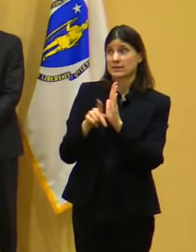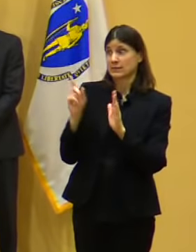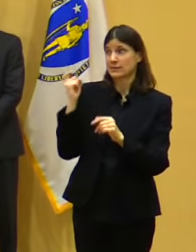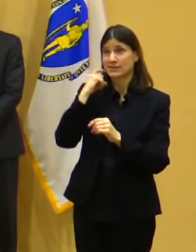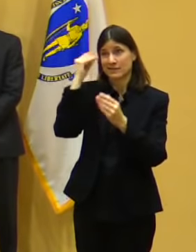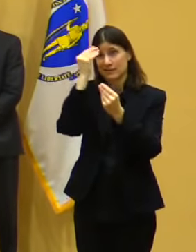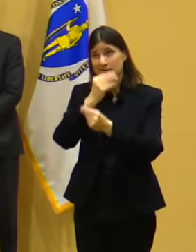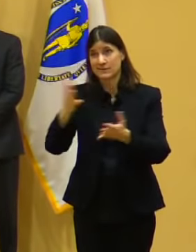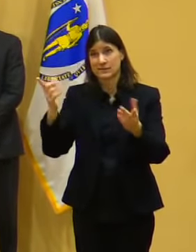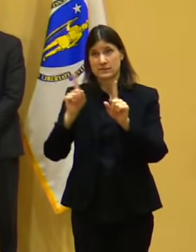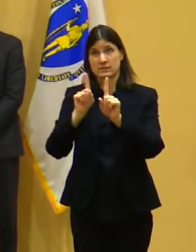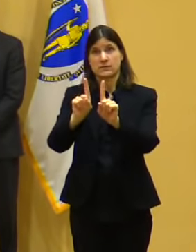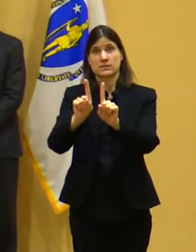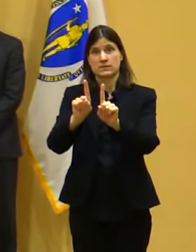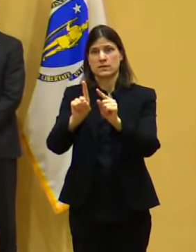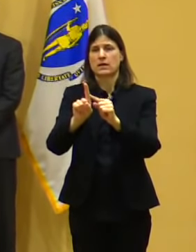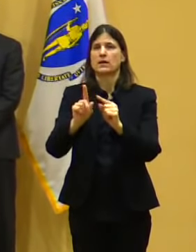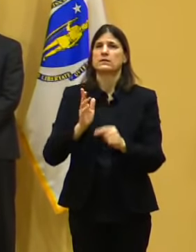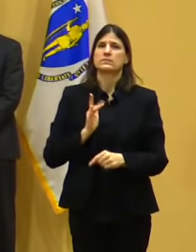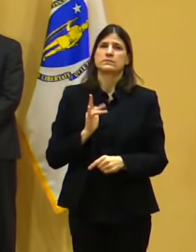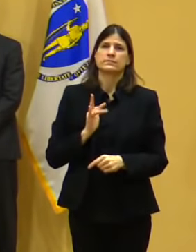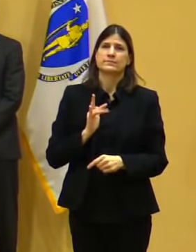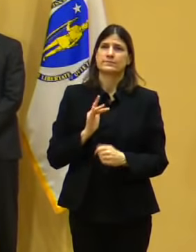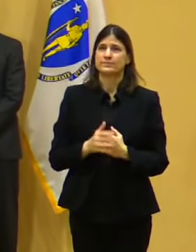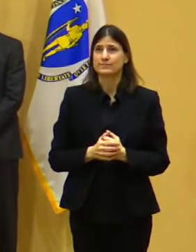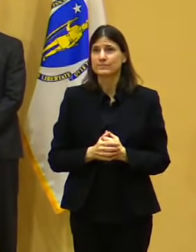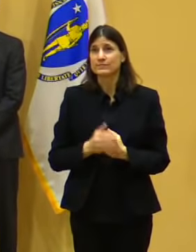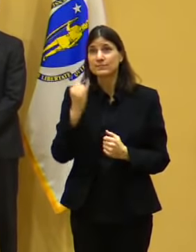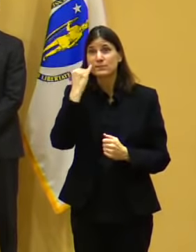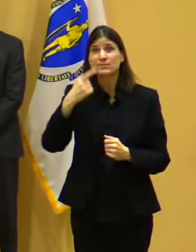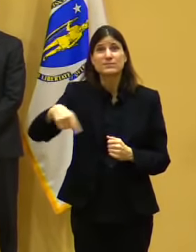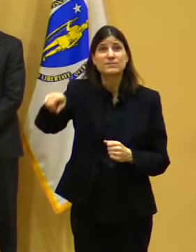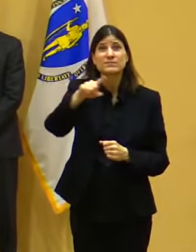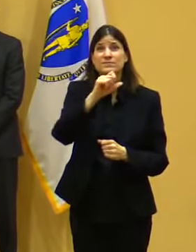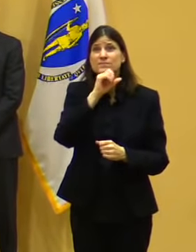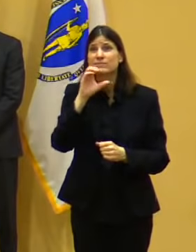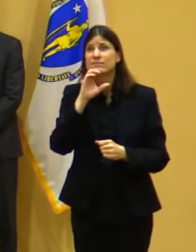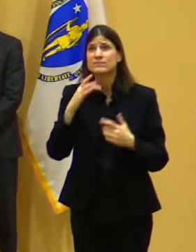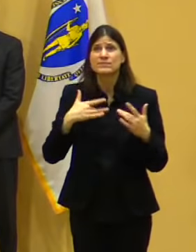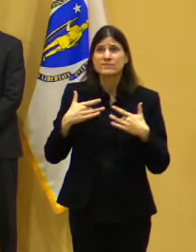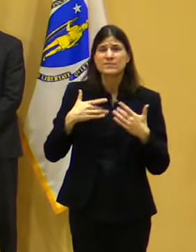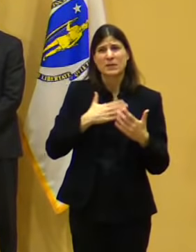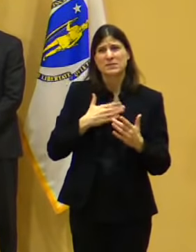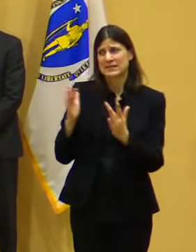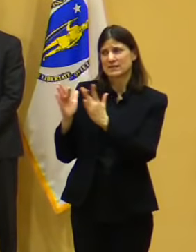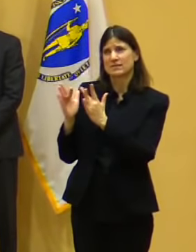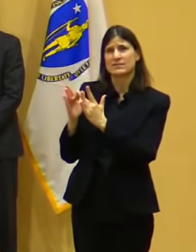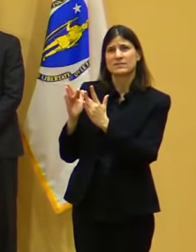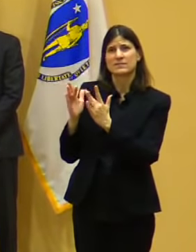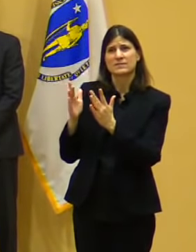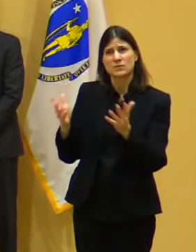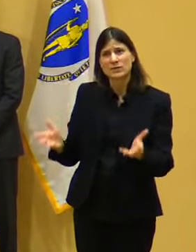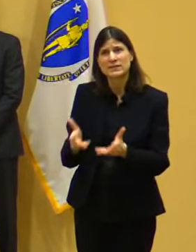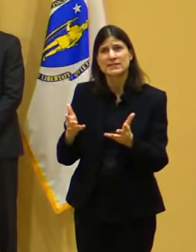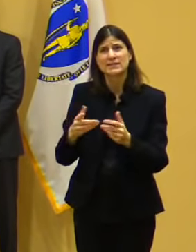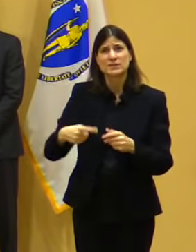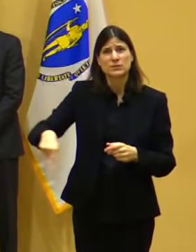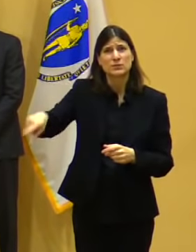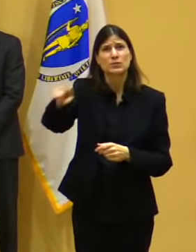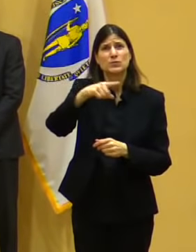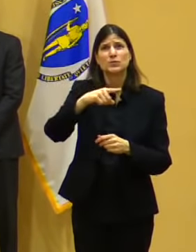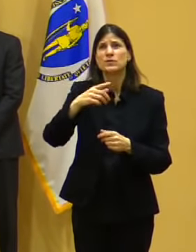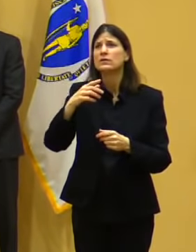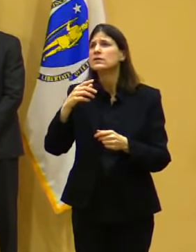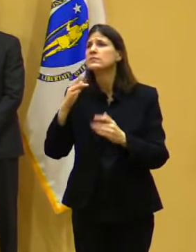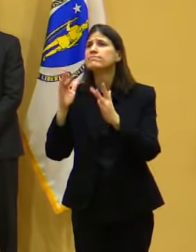any other needs that you may have or seniors may have in order to get themselves vaccinated. So I encourage you to reach out. encourage you to call